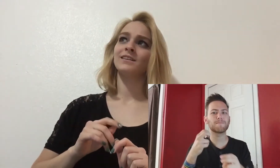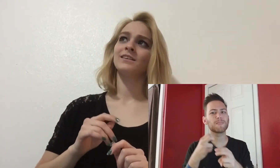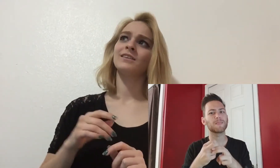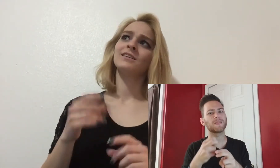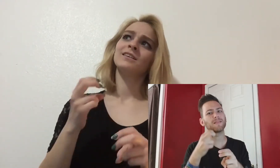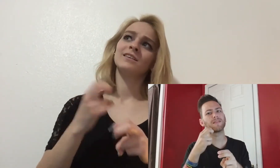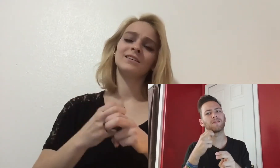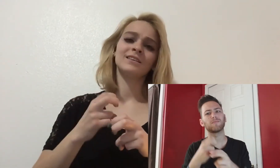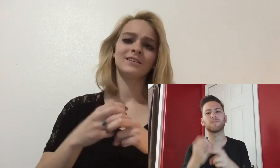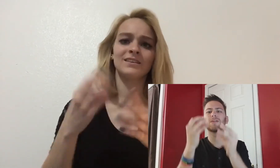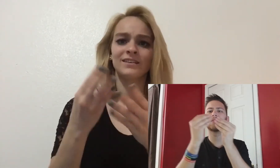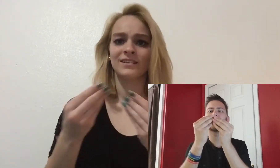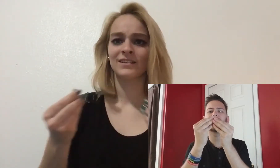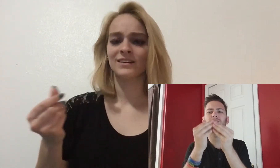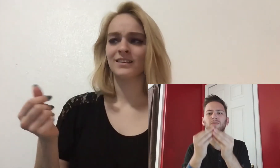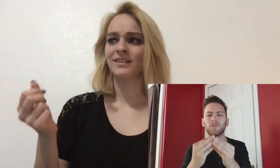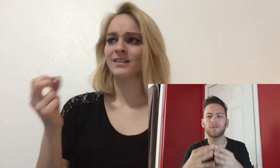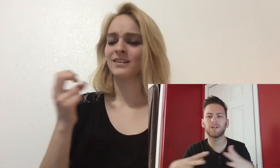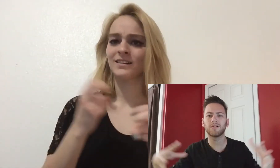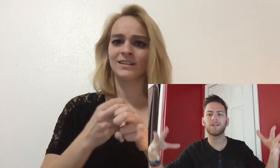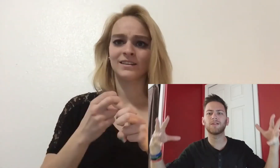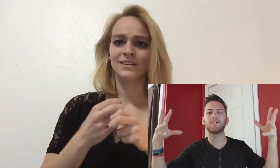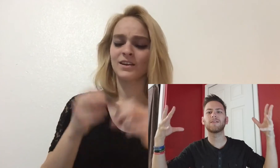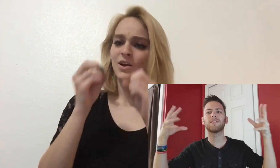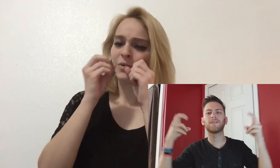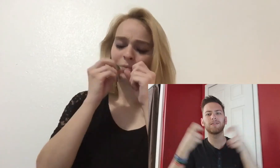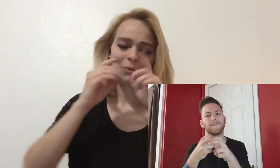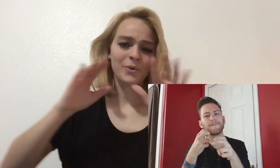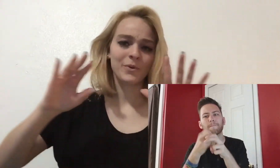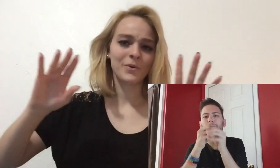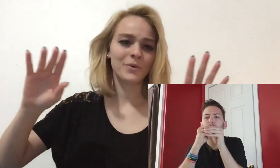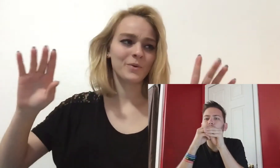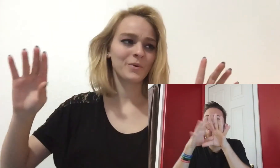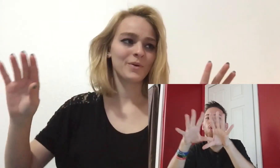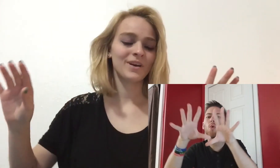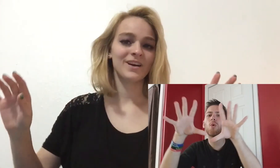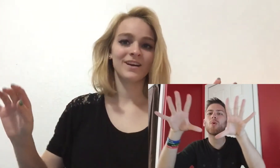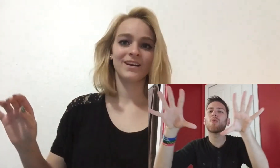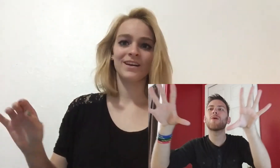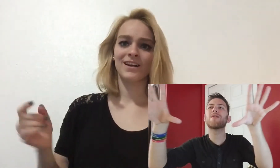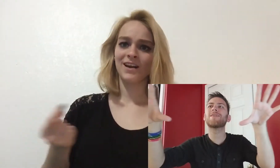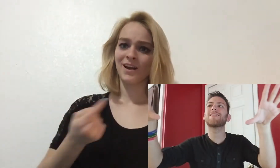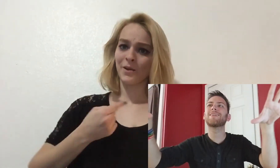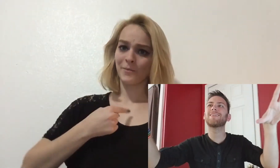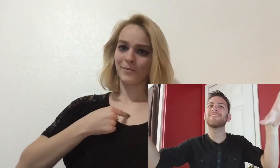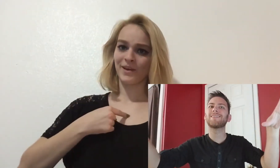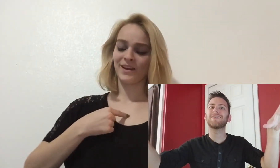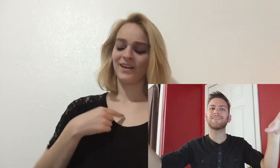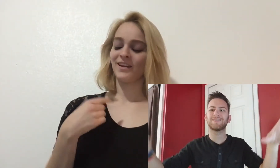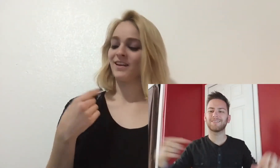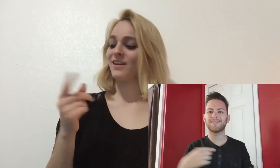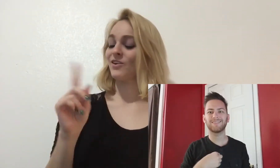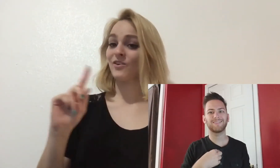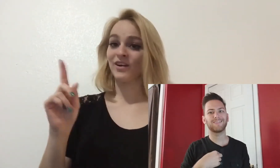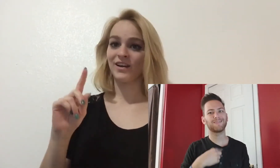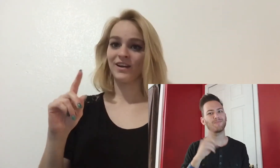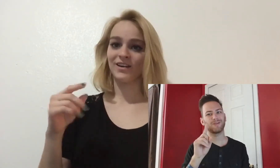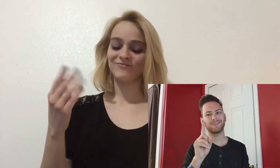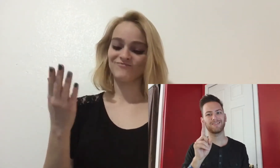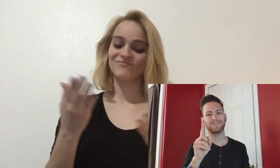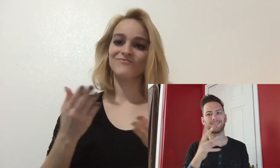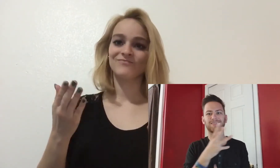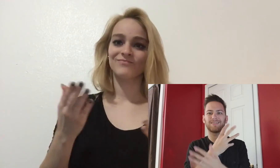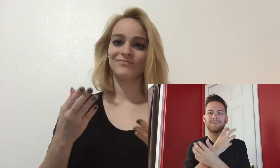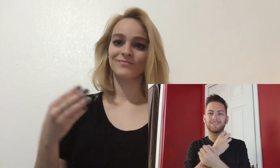Where troubles melt like lemon drops away above the chimney tops, that's where